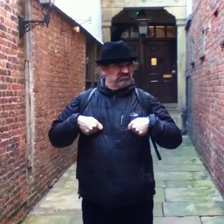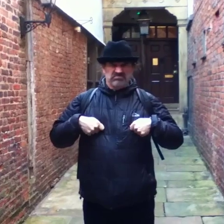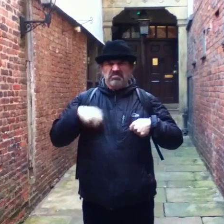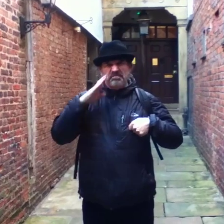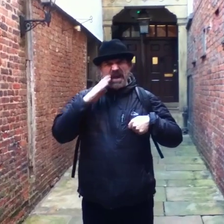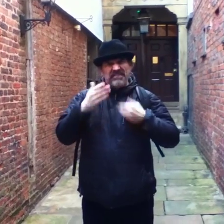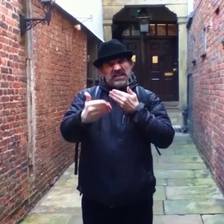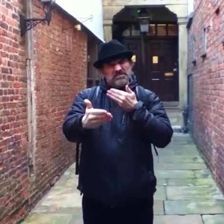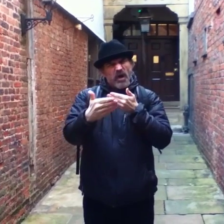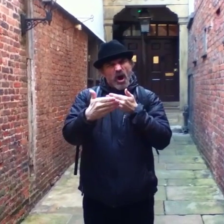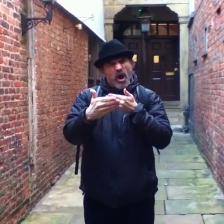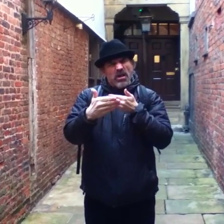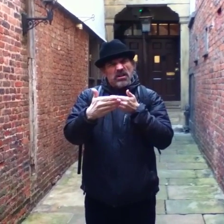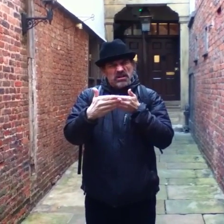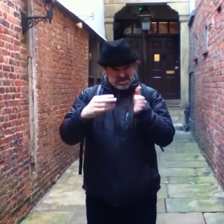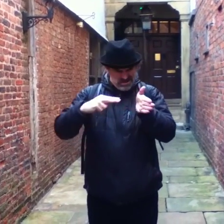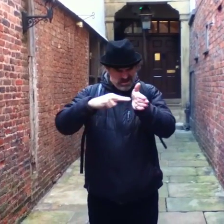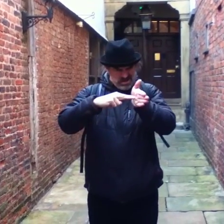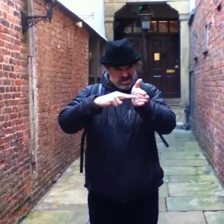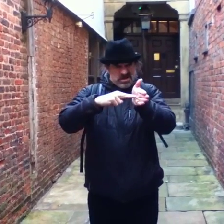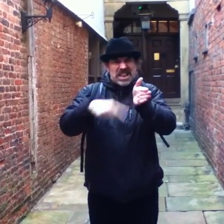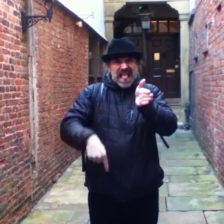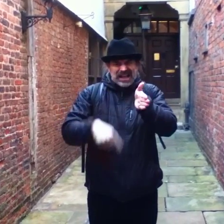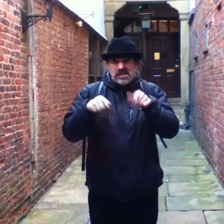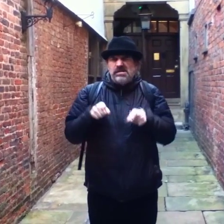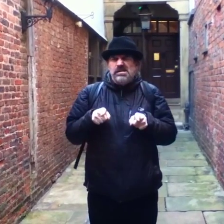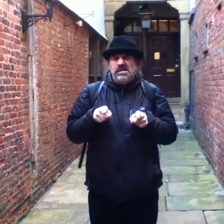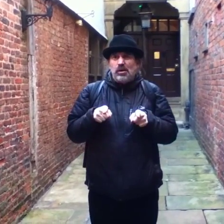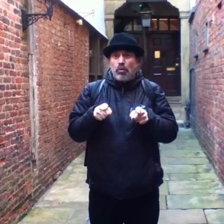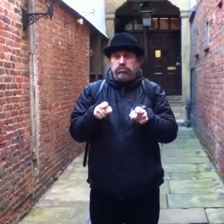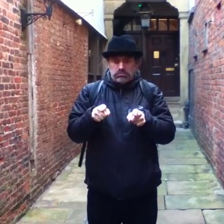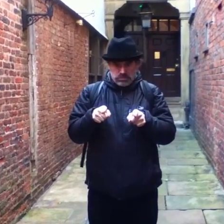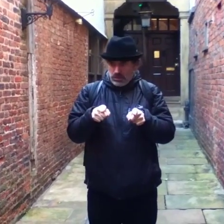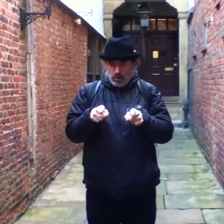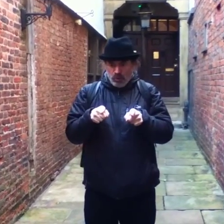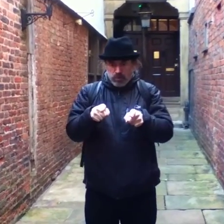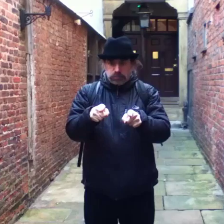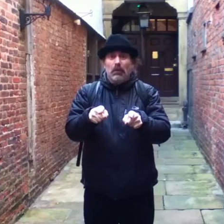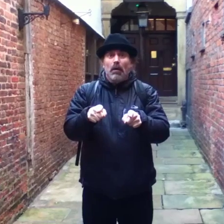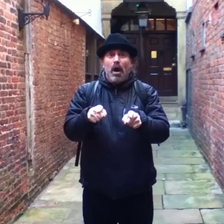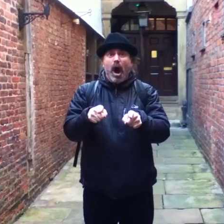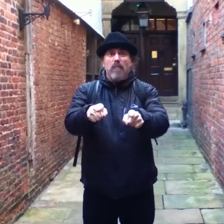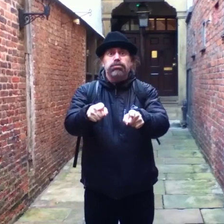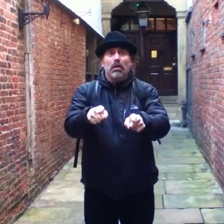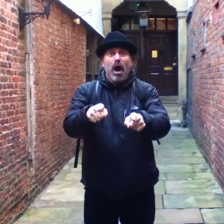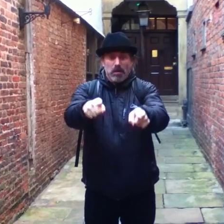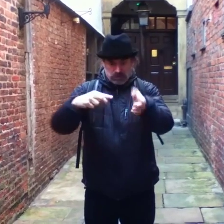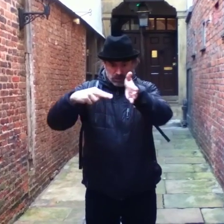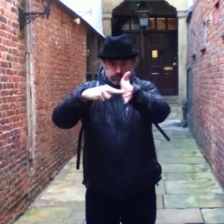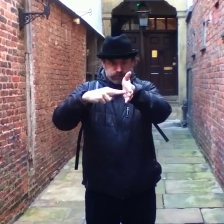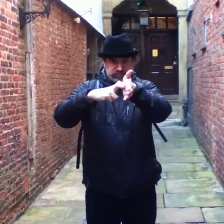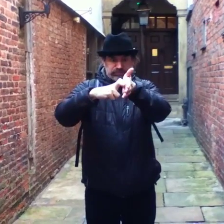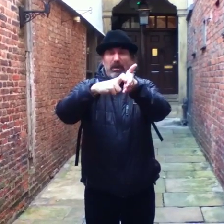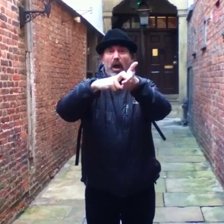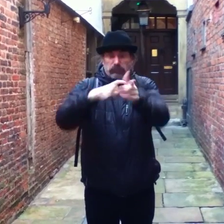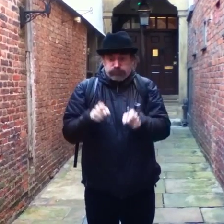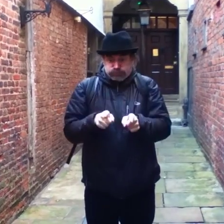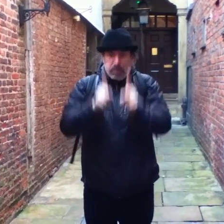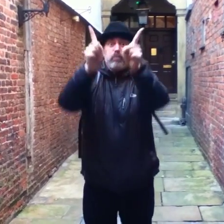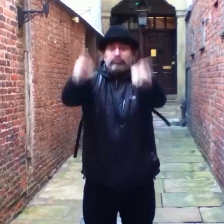When all of a sudden, he woke up and noticed his bed was a lot smaller than usual. He looked down, and his legs were growing, and growing, and